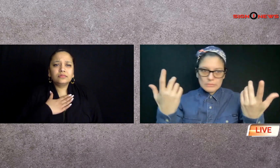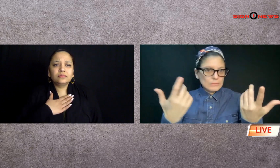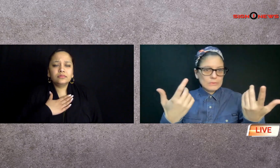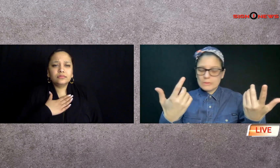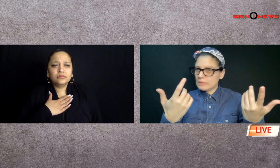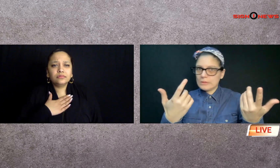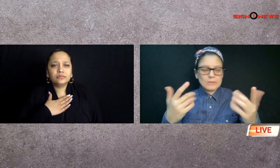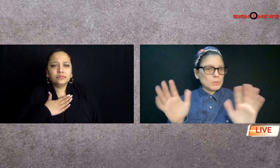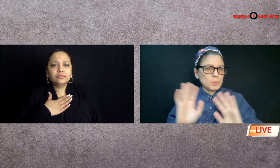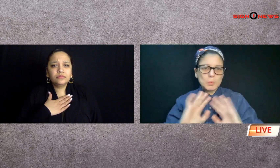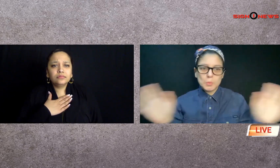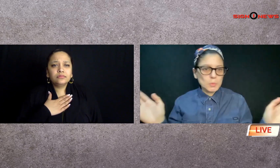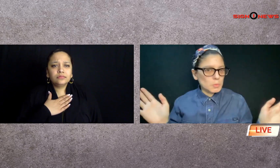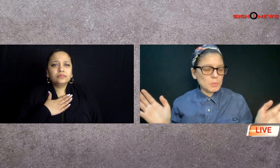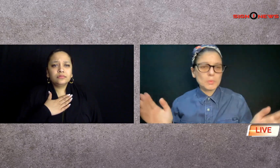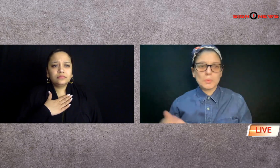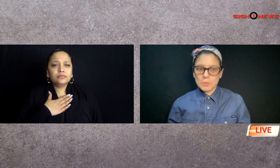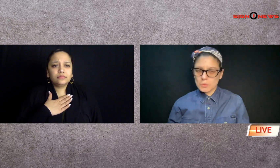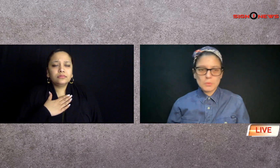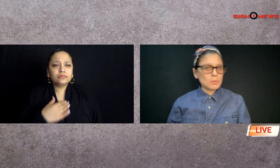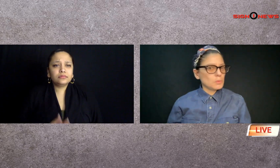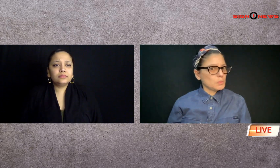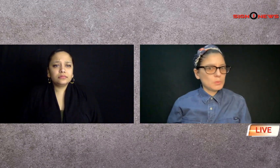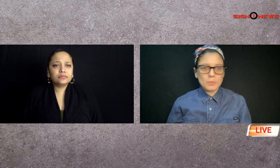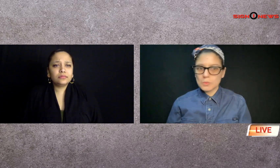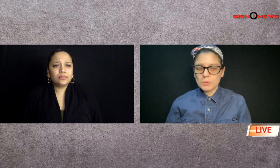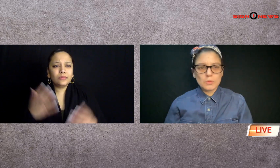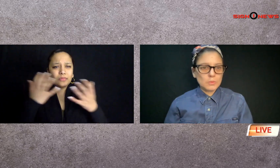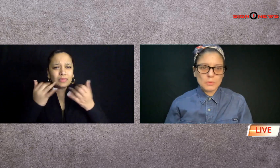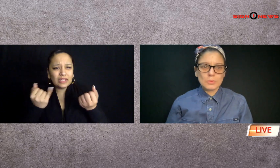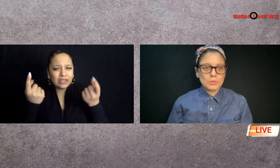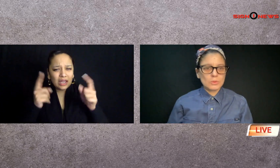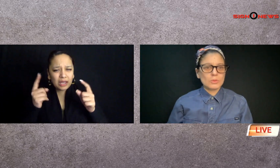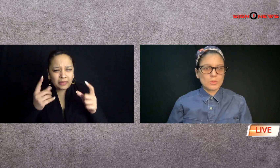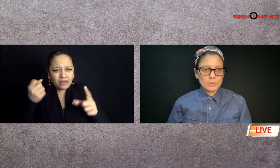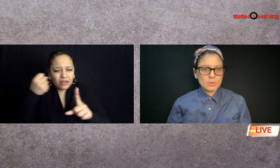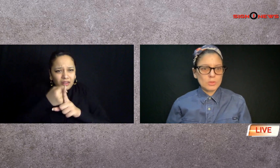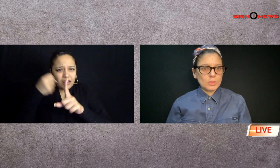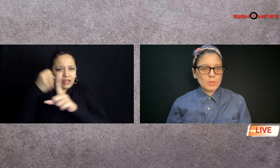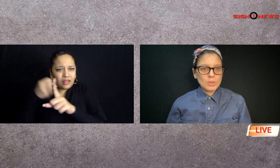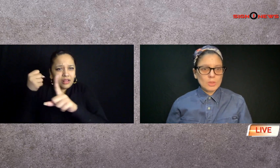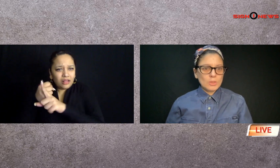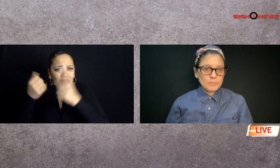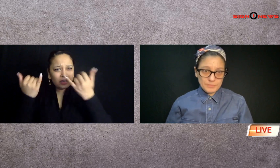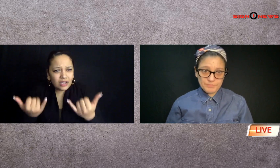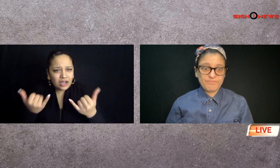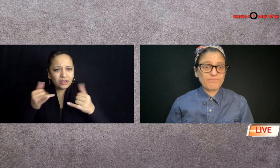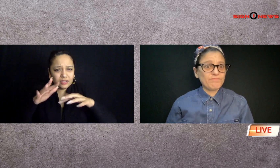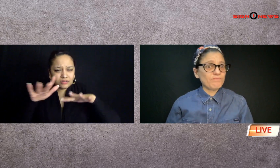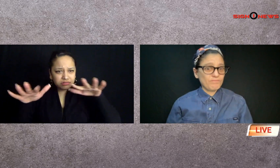that's so sad that that's happening right now